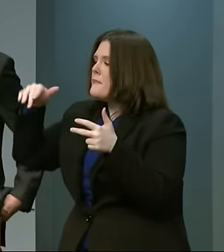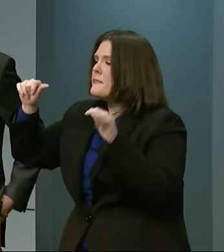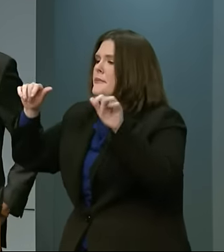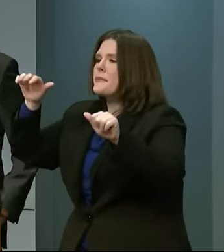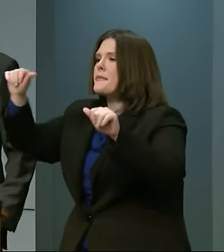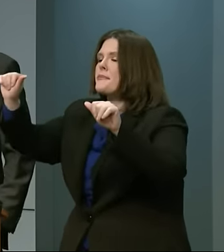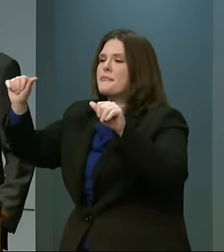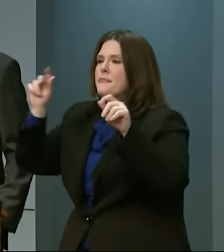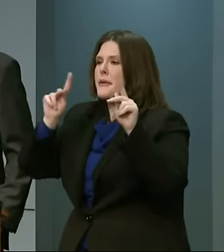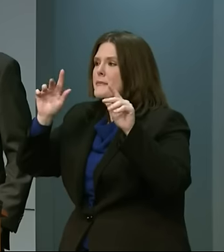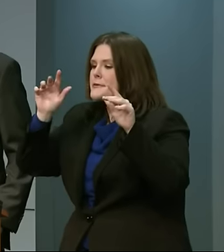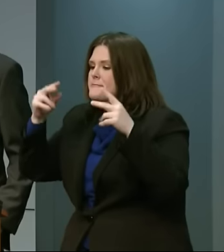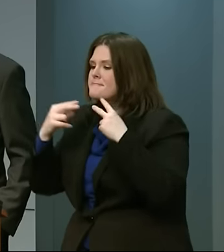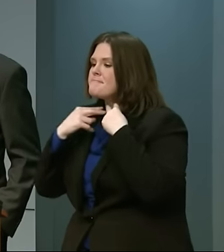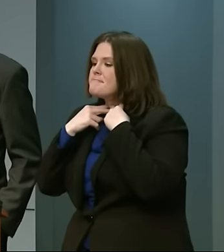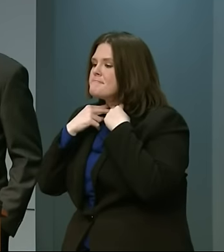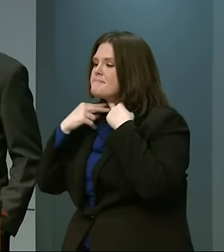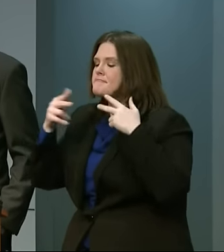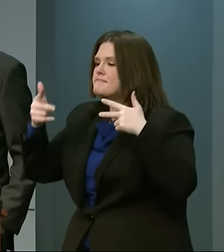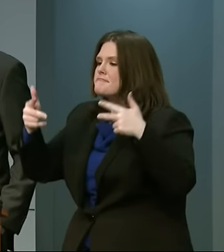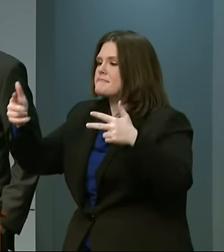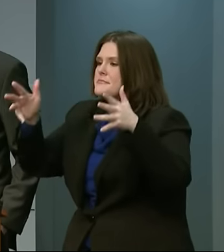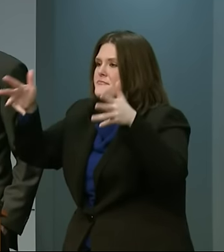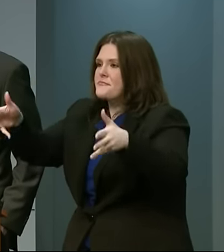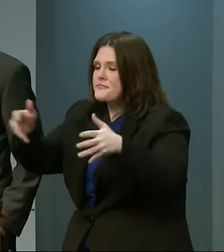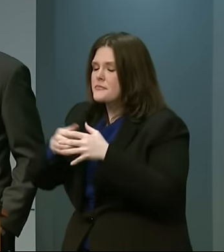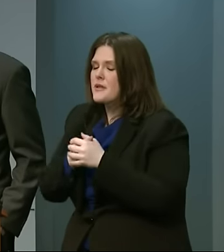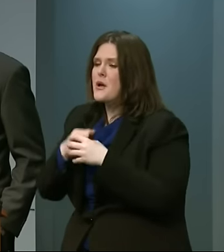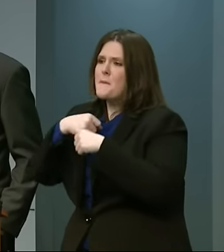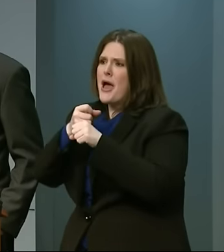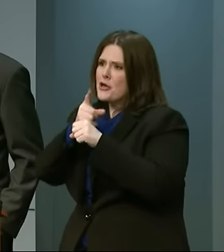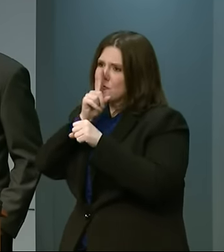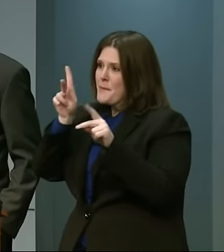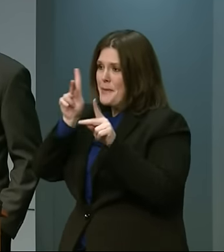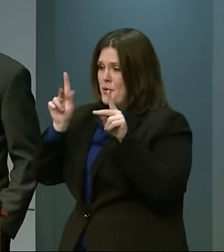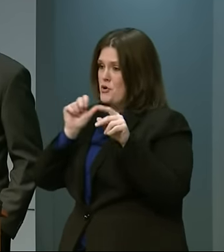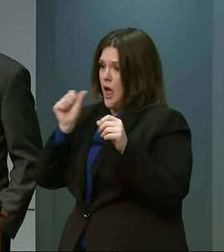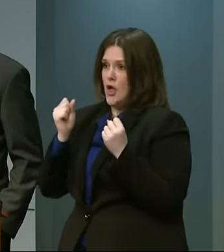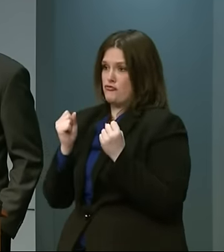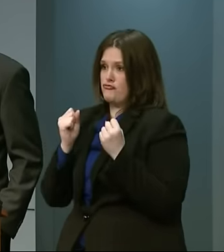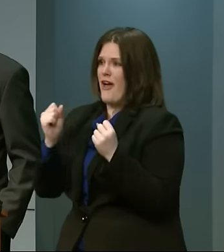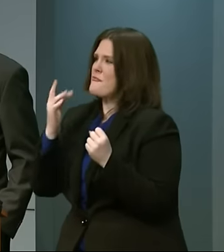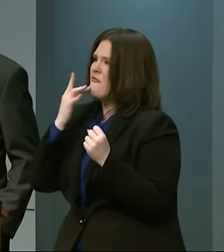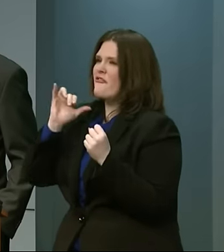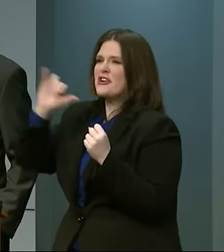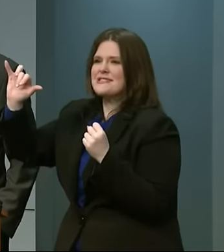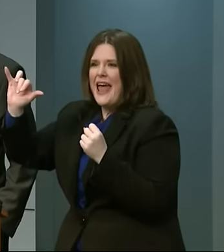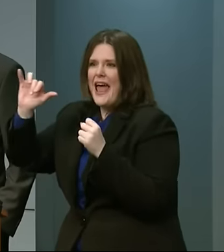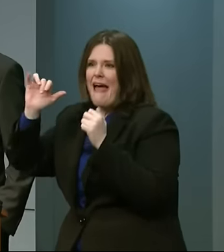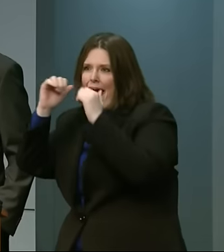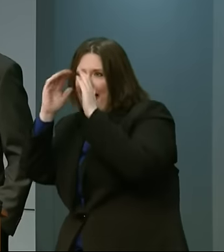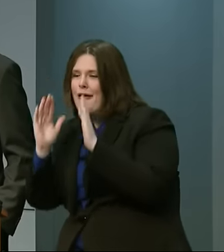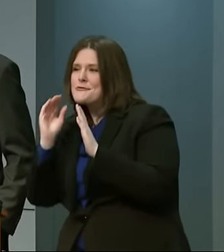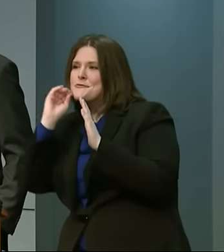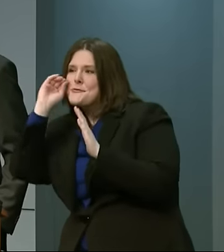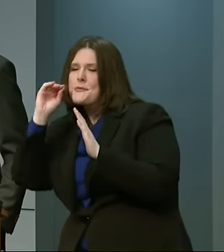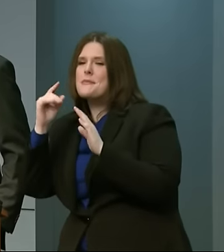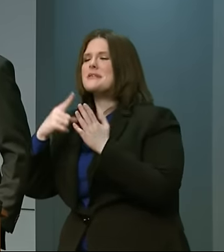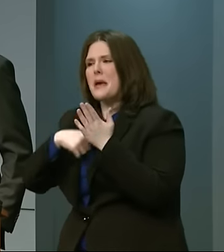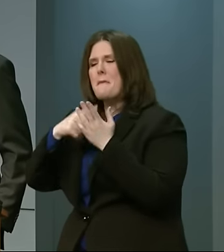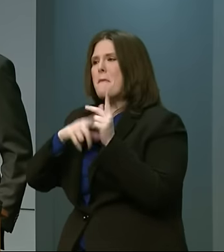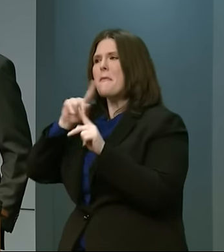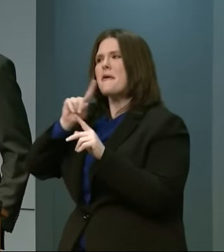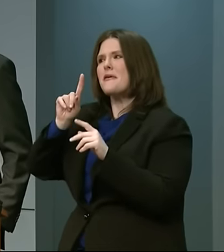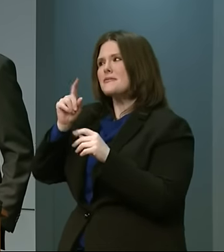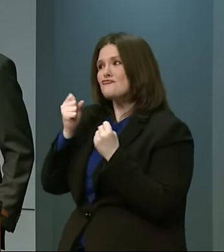highway. We want to make sure that people stay in and they don't drive, but sometimes people do and get into trouble.